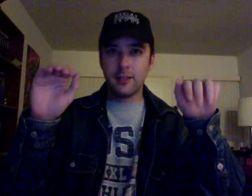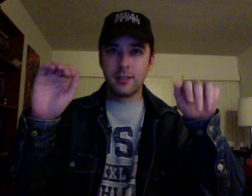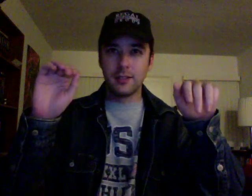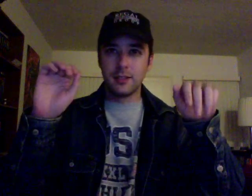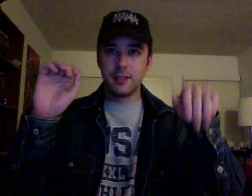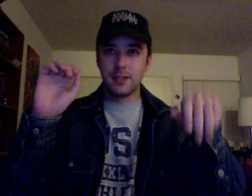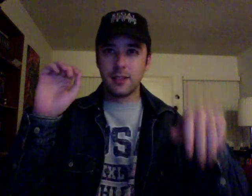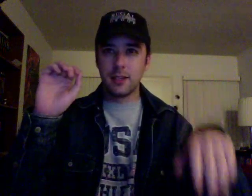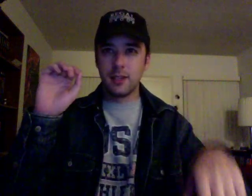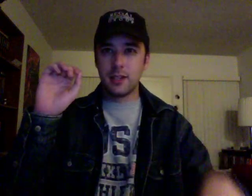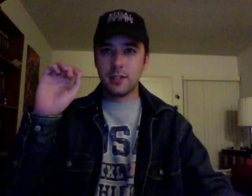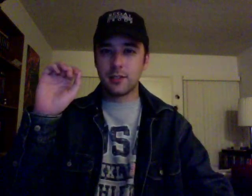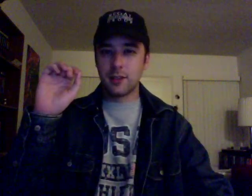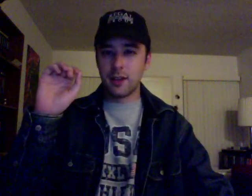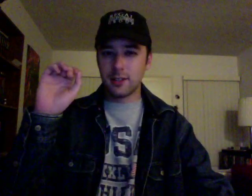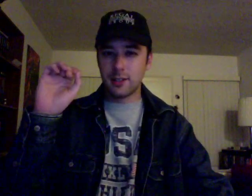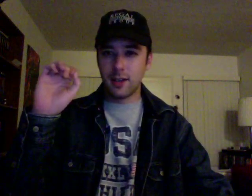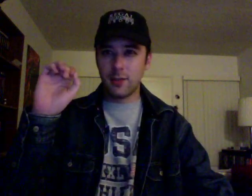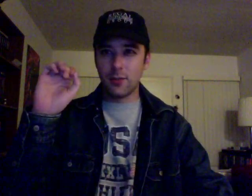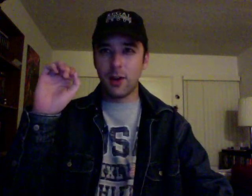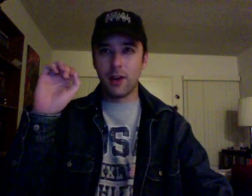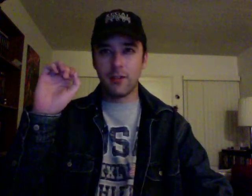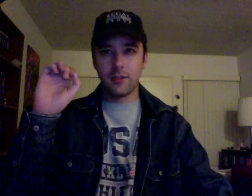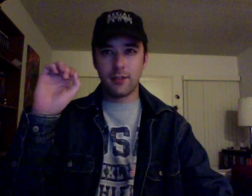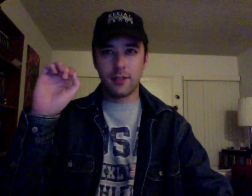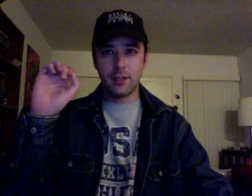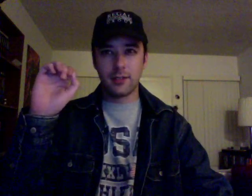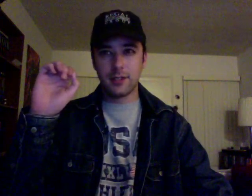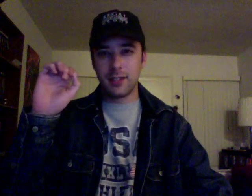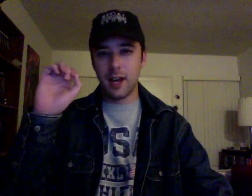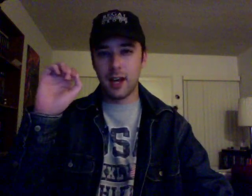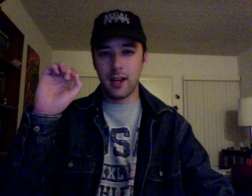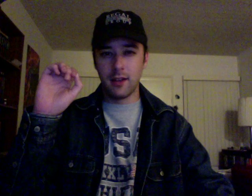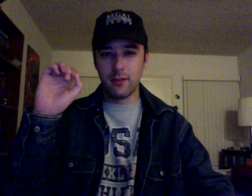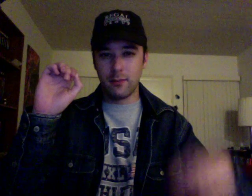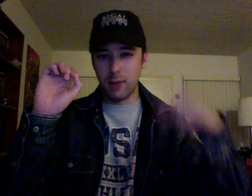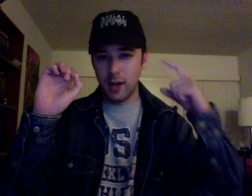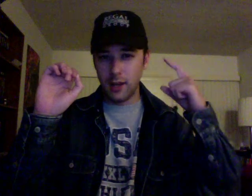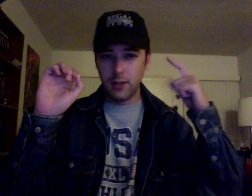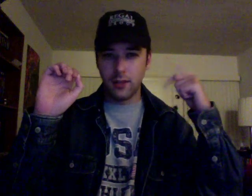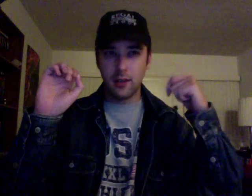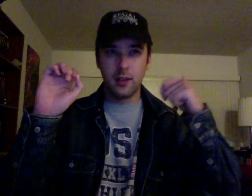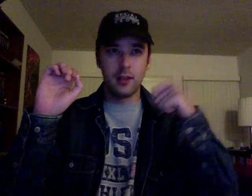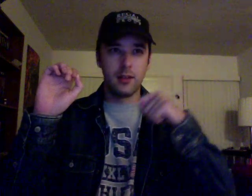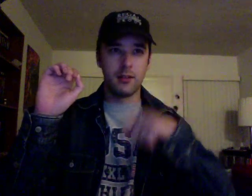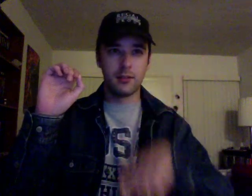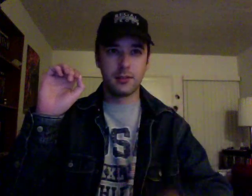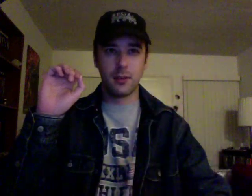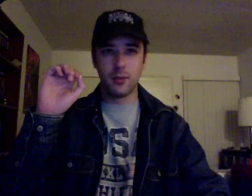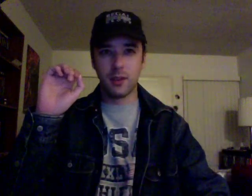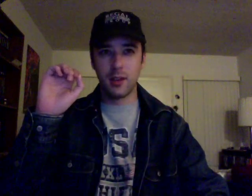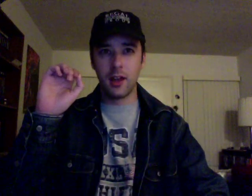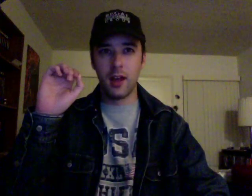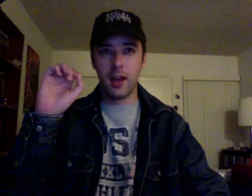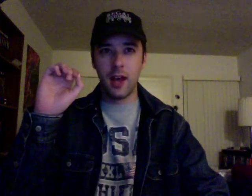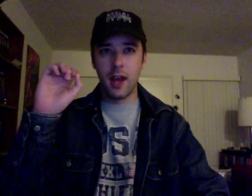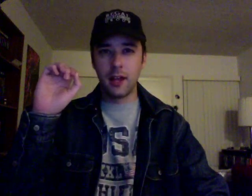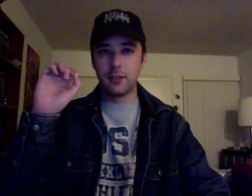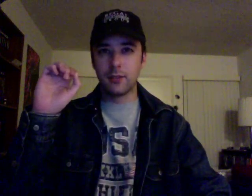he's trying to save his wife because she's dying of a brain thing or something. And he's reading